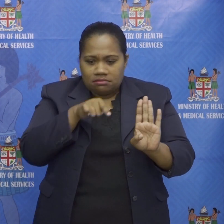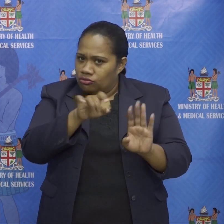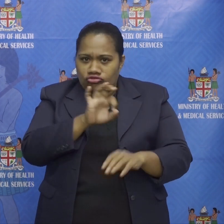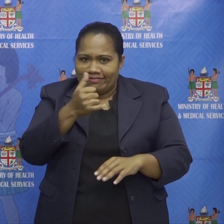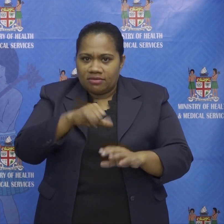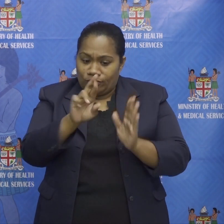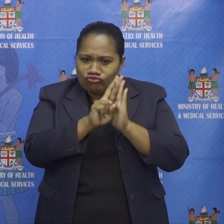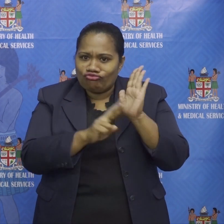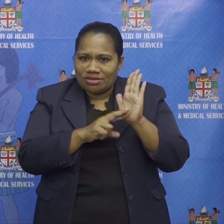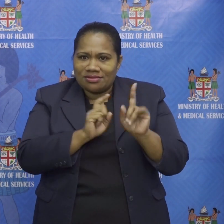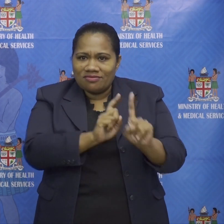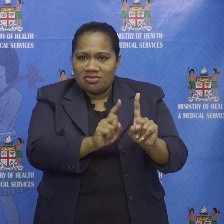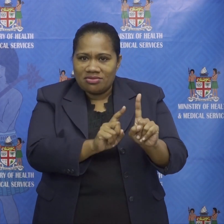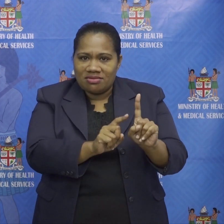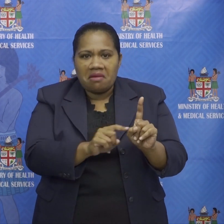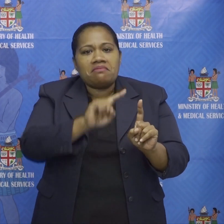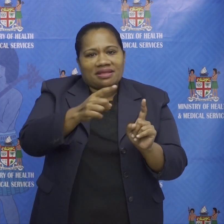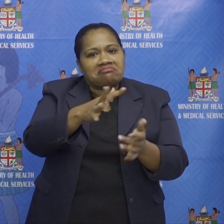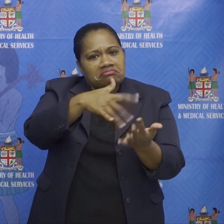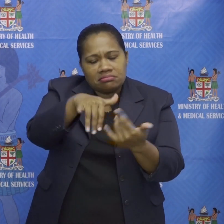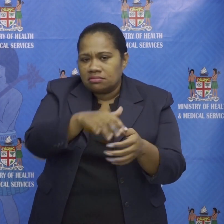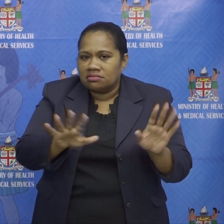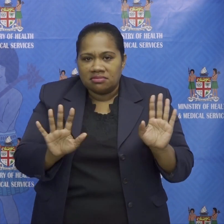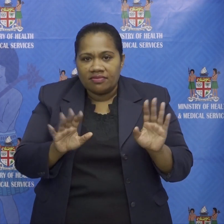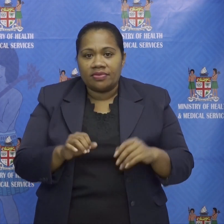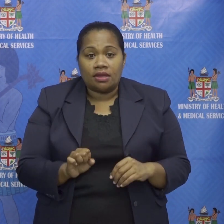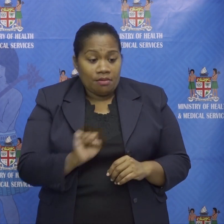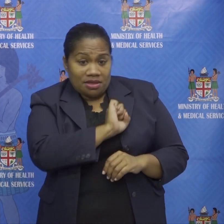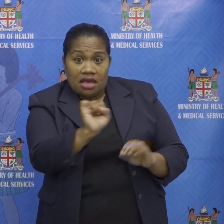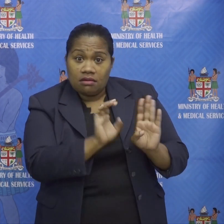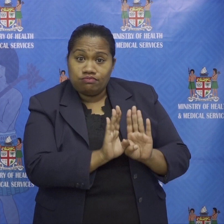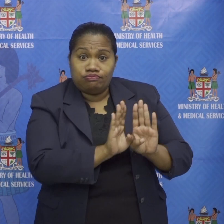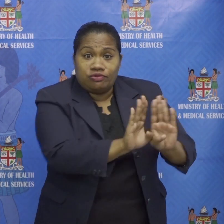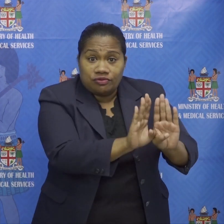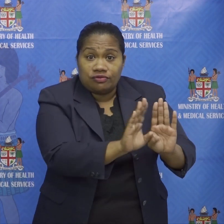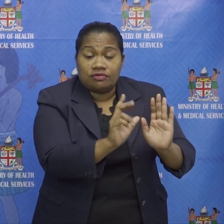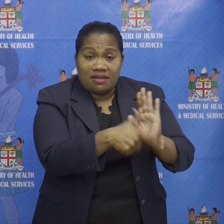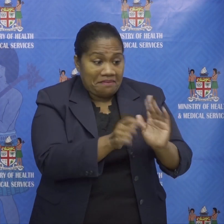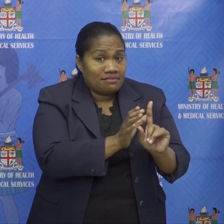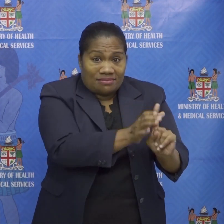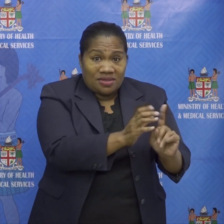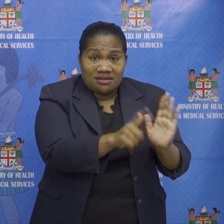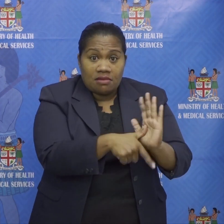their quarantine period have already been extended due to suspected breaches